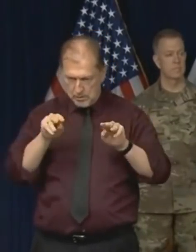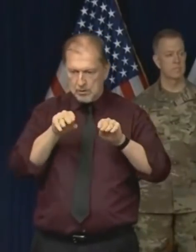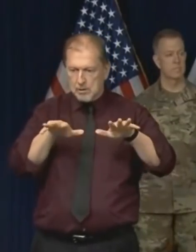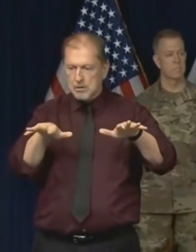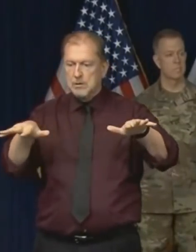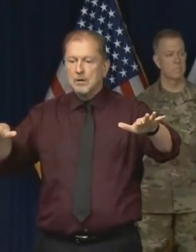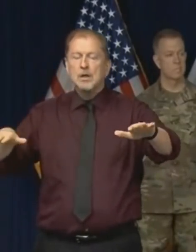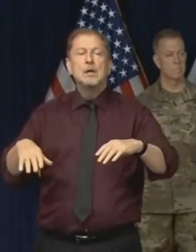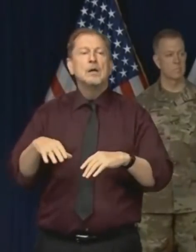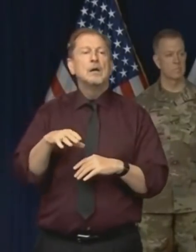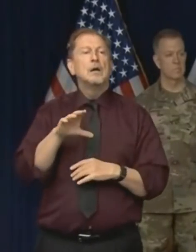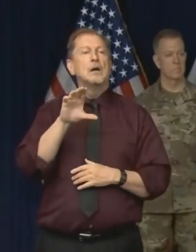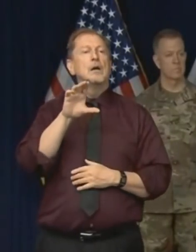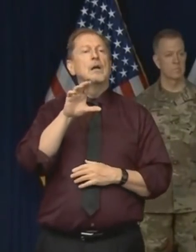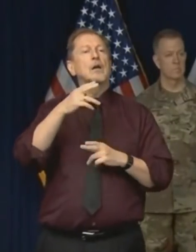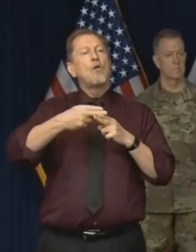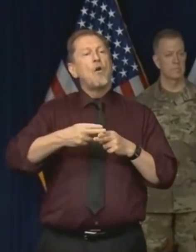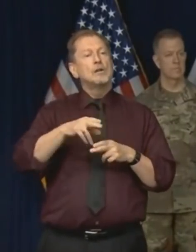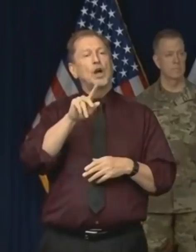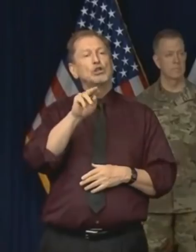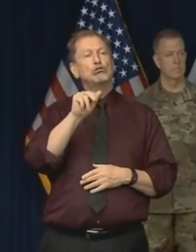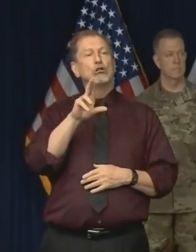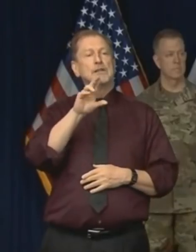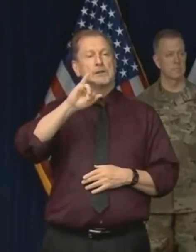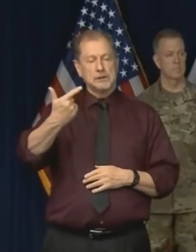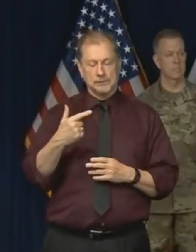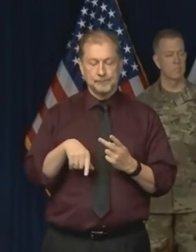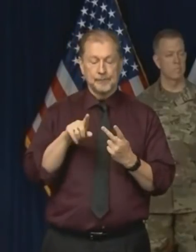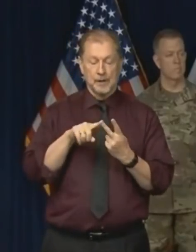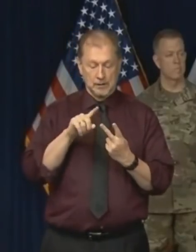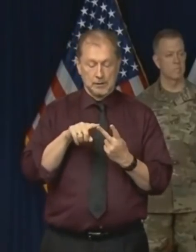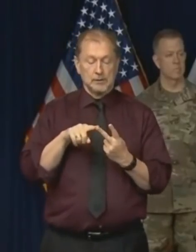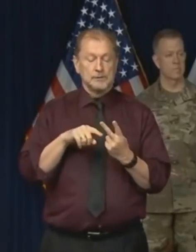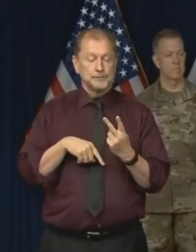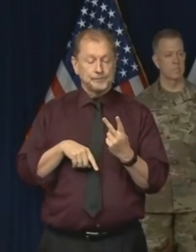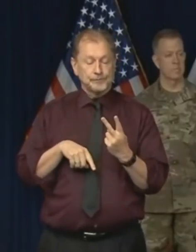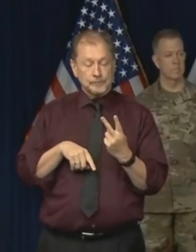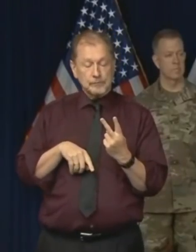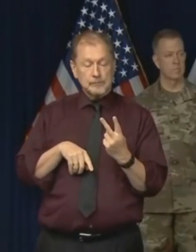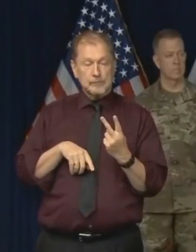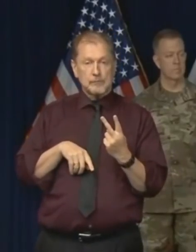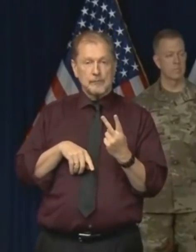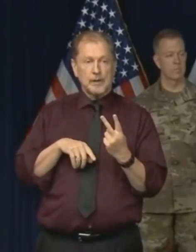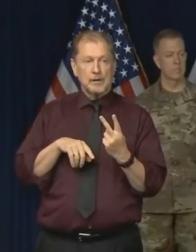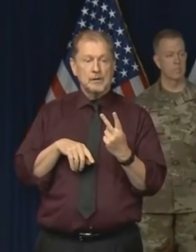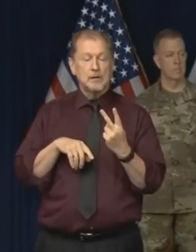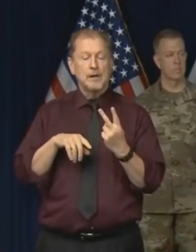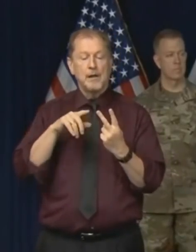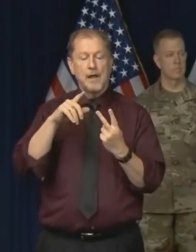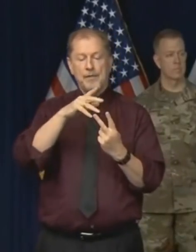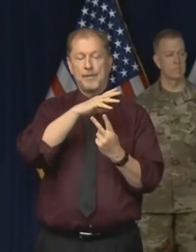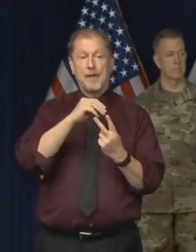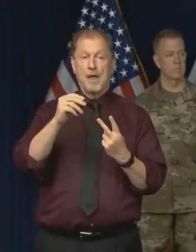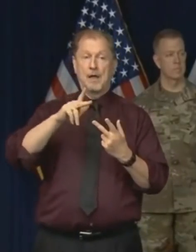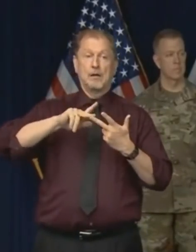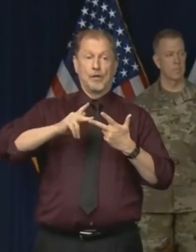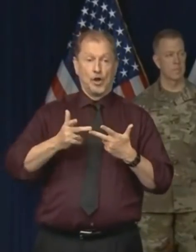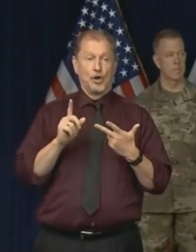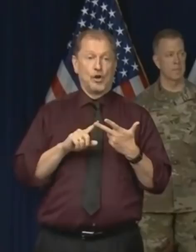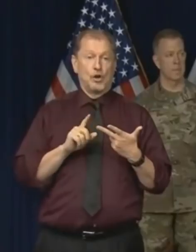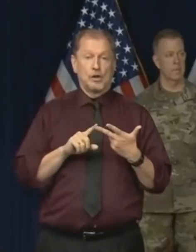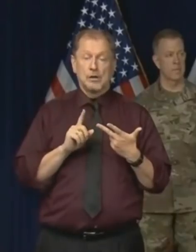VTM and everything that's necessary to make sure that our testing increases. The contact tracing and then something that is really